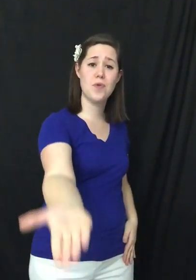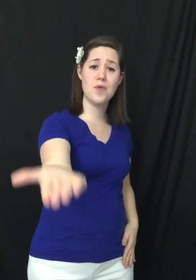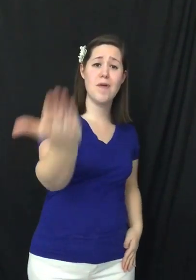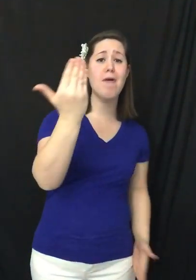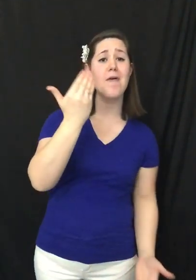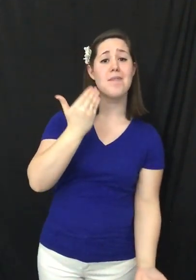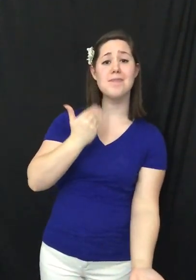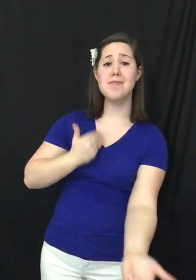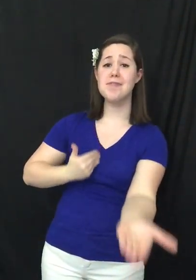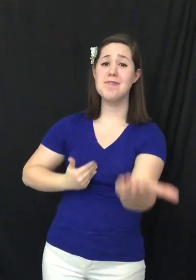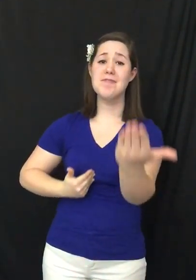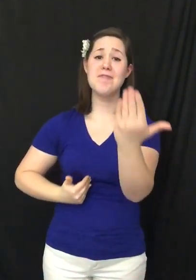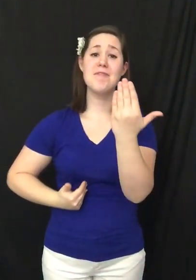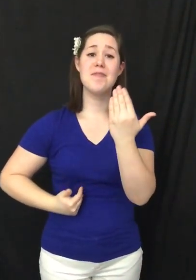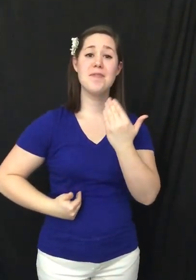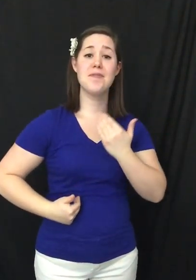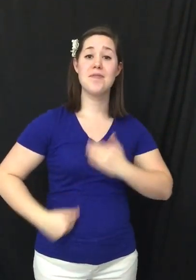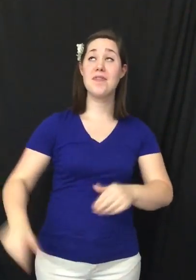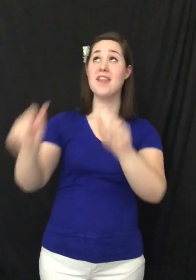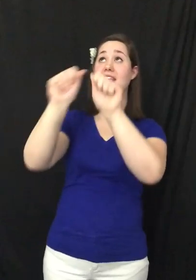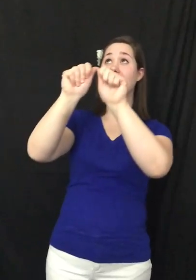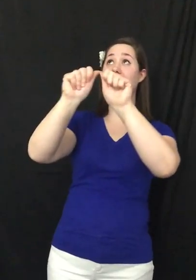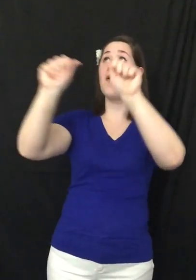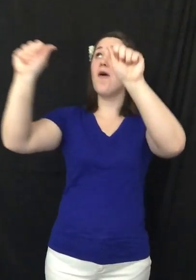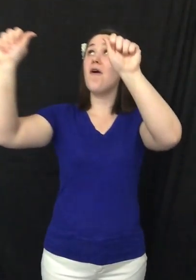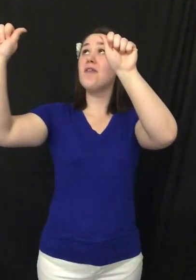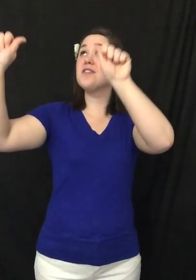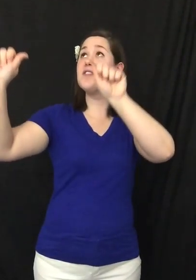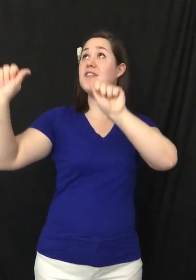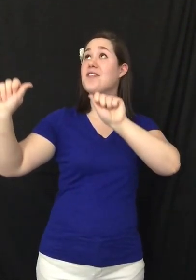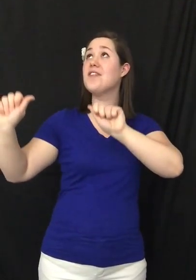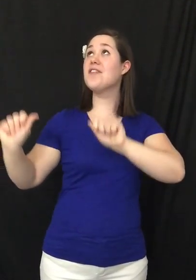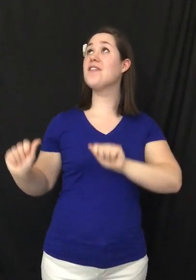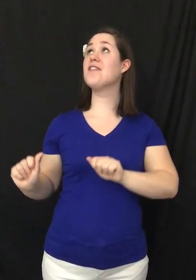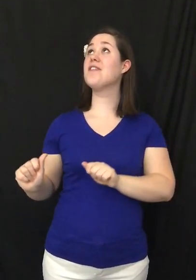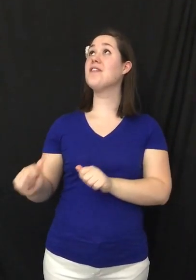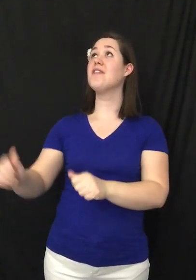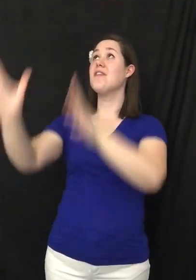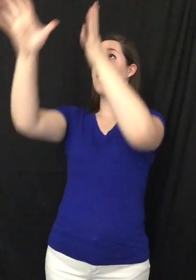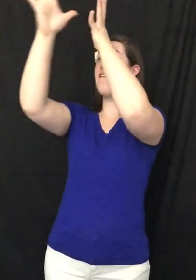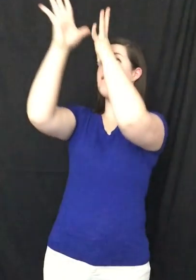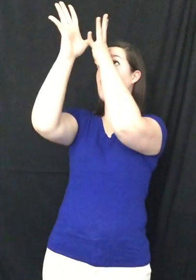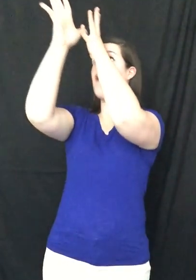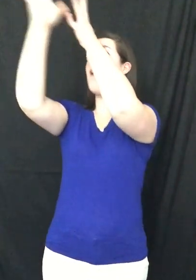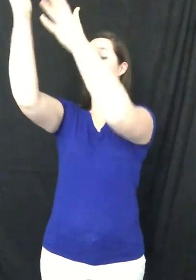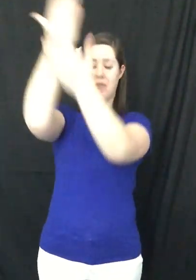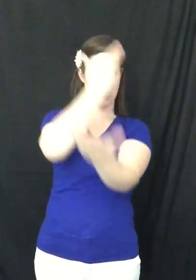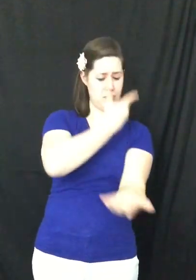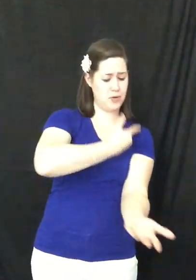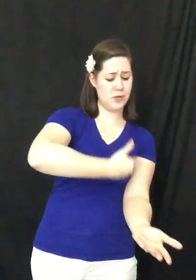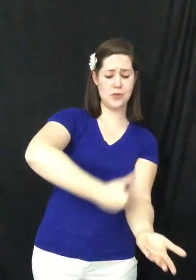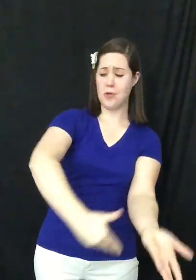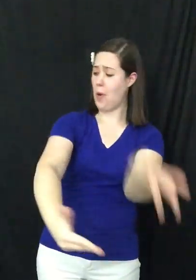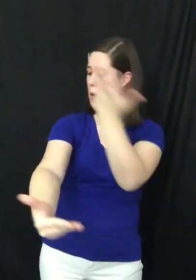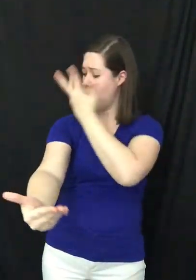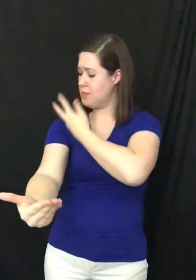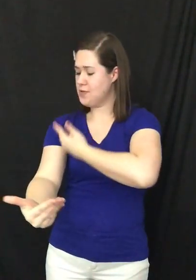come to the altar. The Father's arms